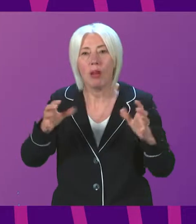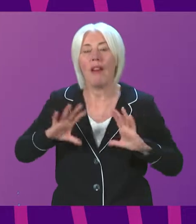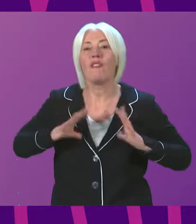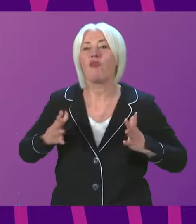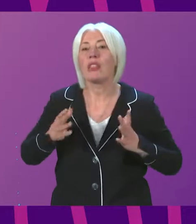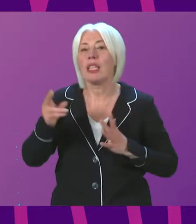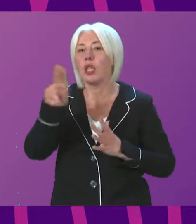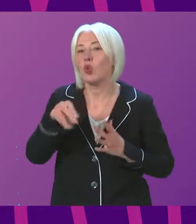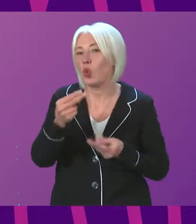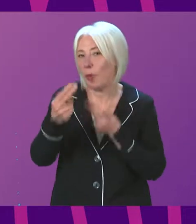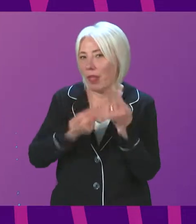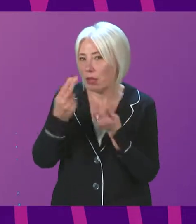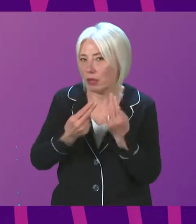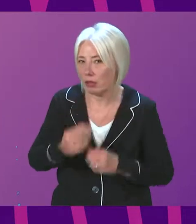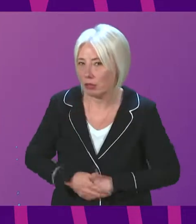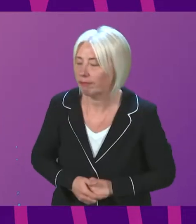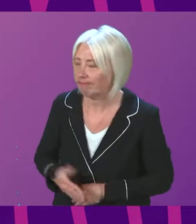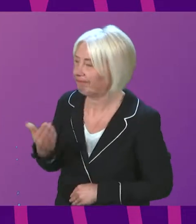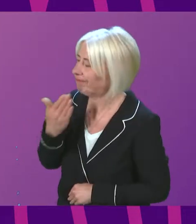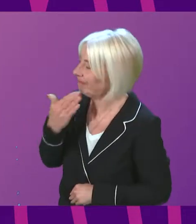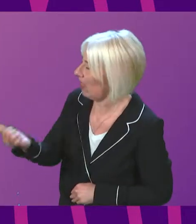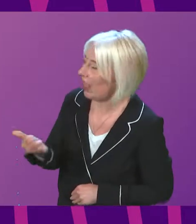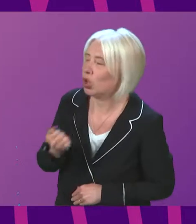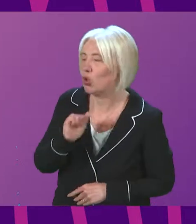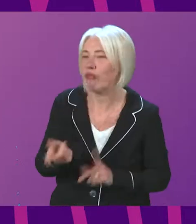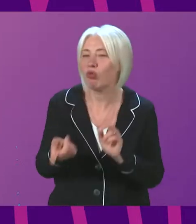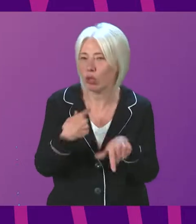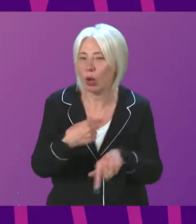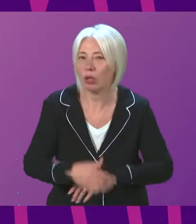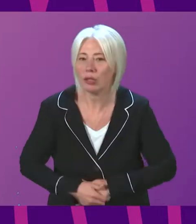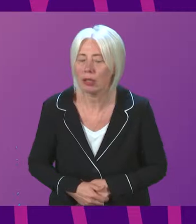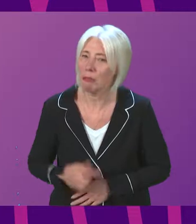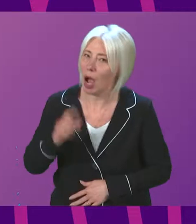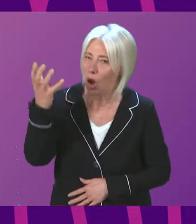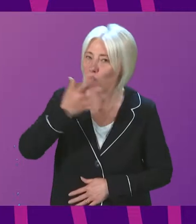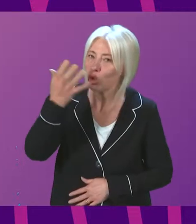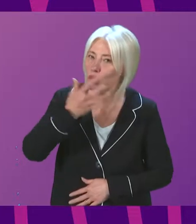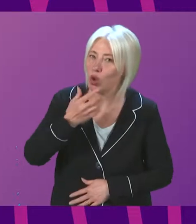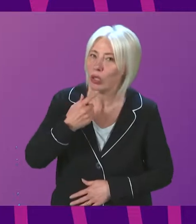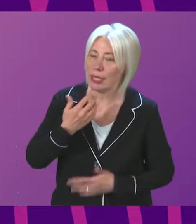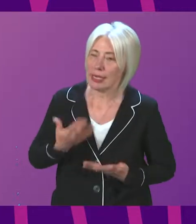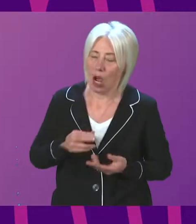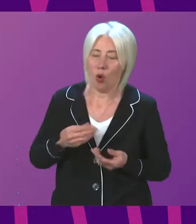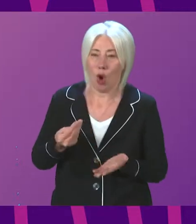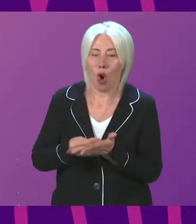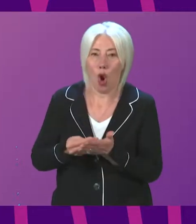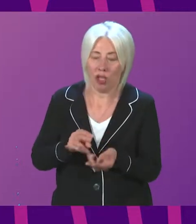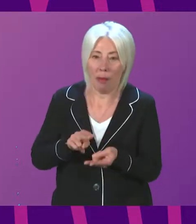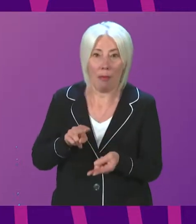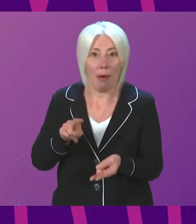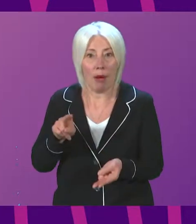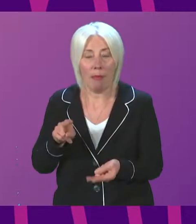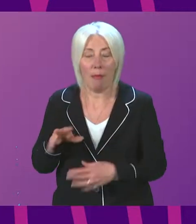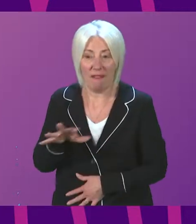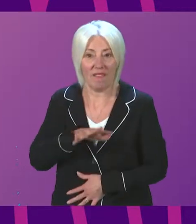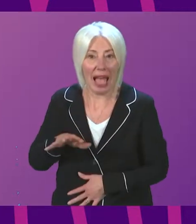Stephanie Callaghan I thank the First Minister for our response it is concerning that at this time the rising costs that families and school